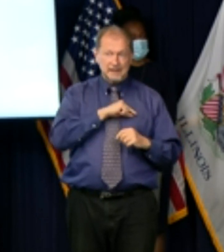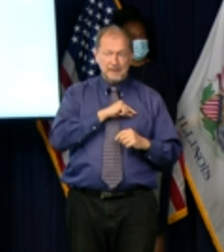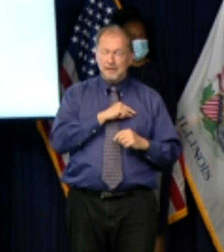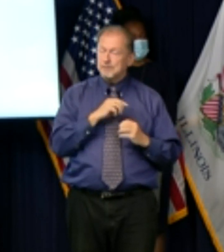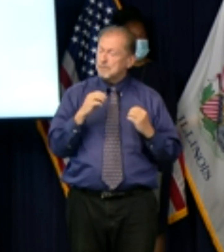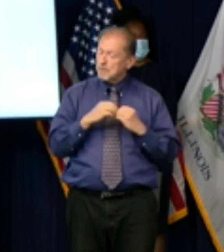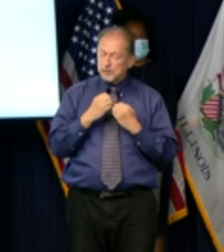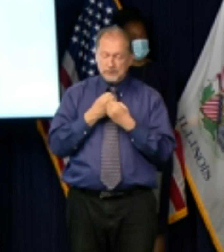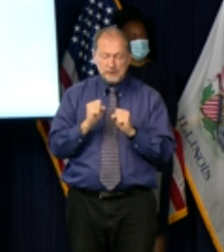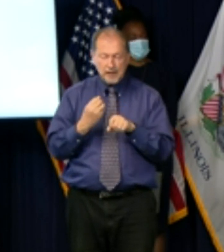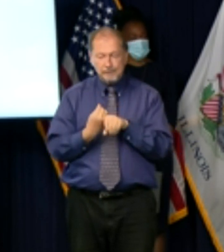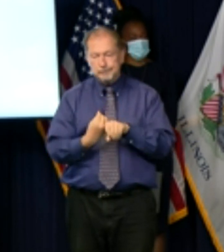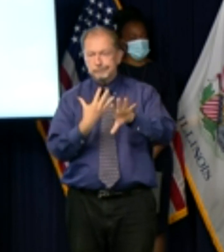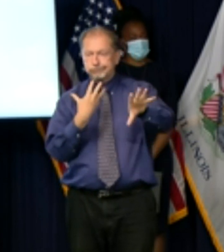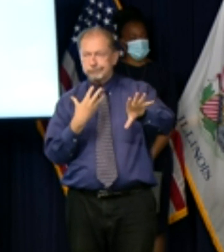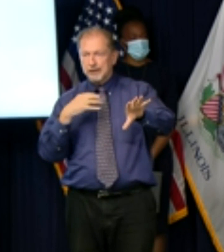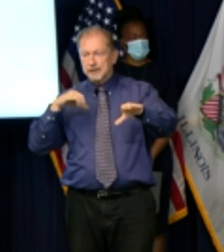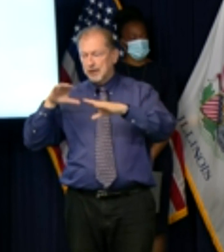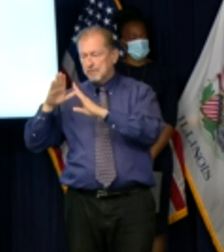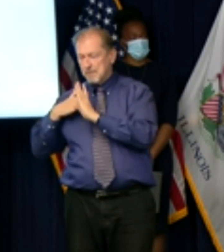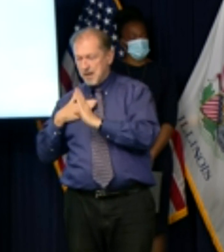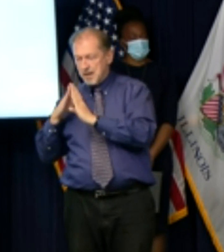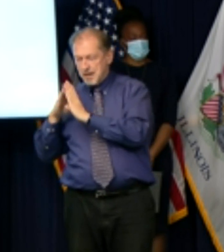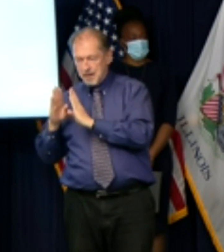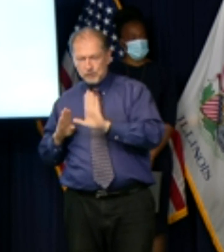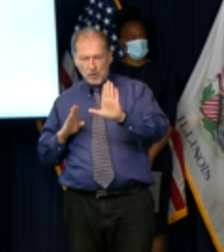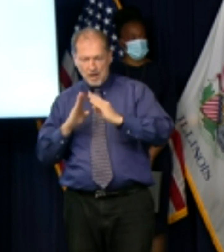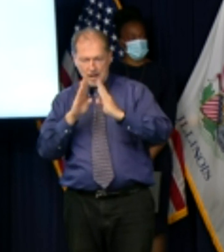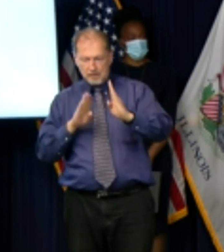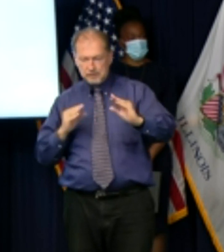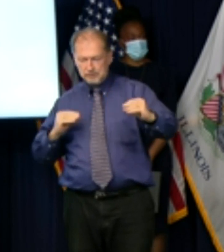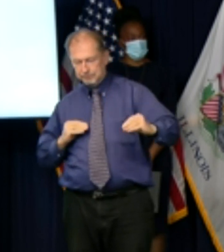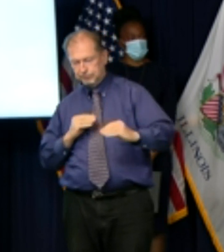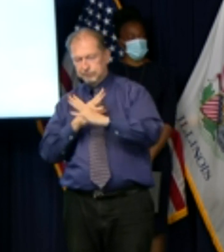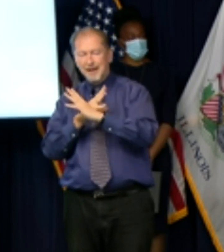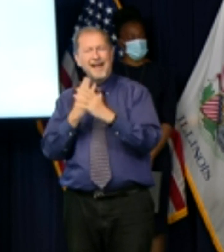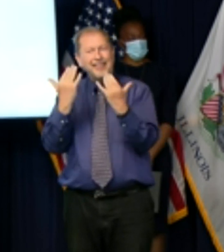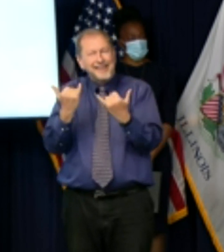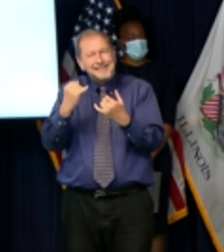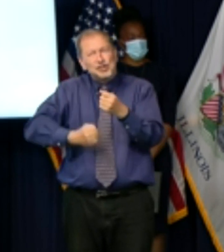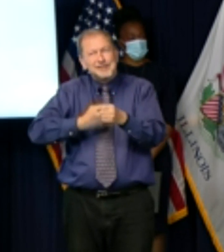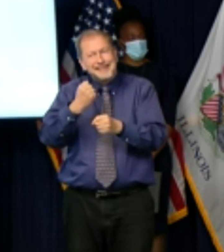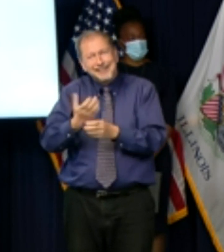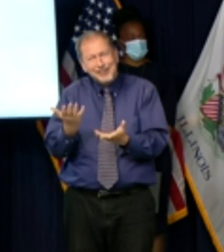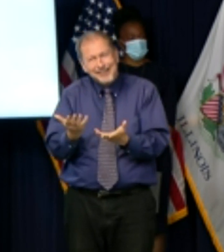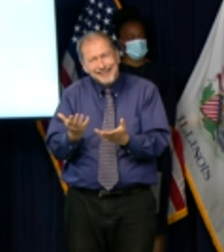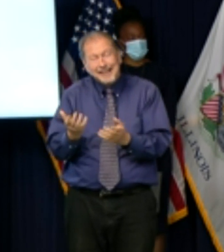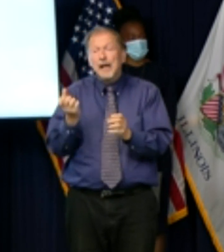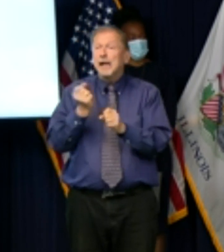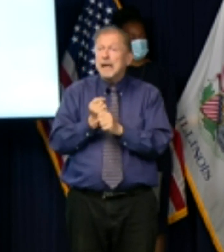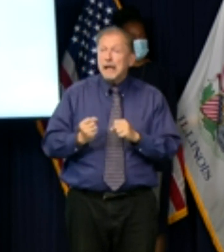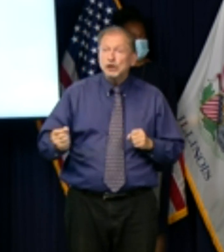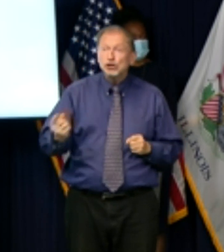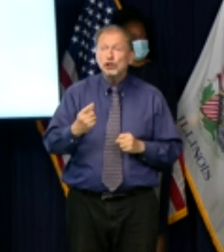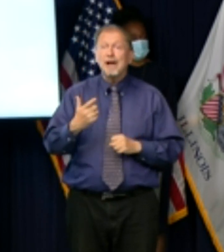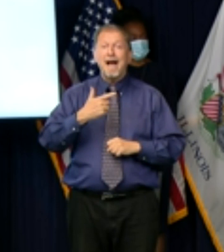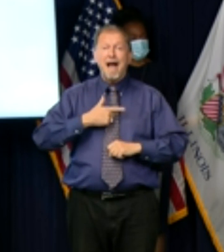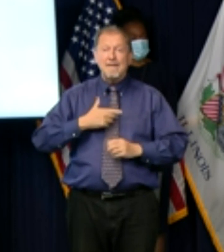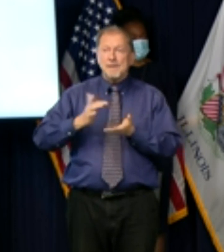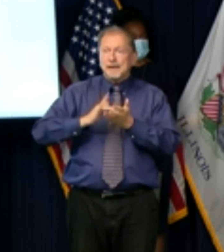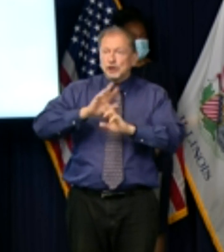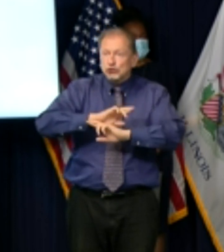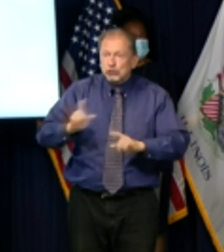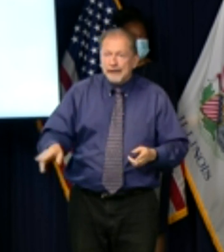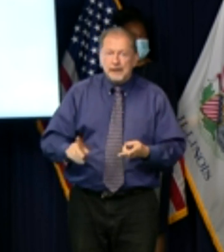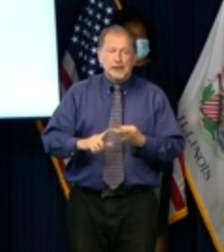just this year just this year i really believe that we have the opportunity with the vaccines that are coming and with the treatments that are